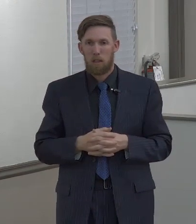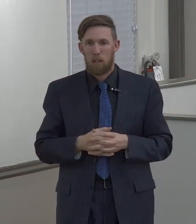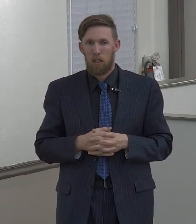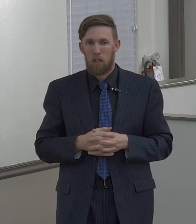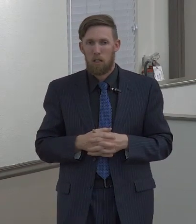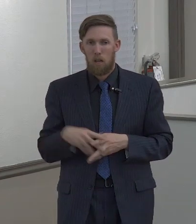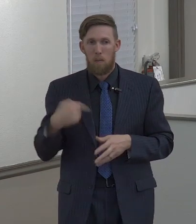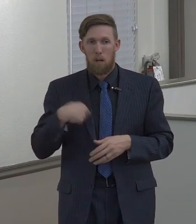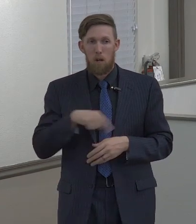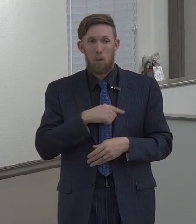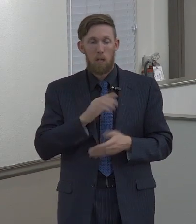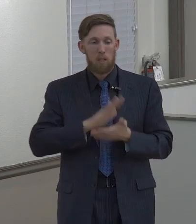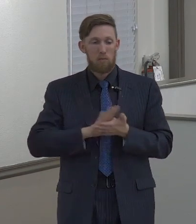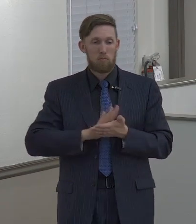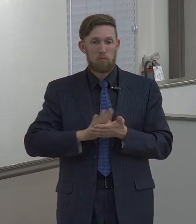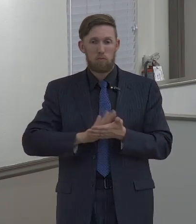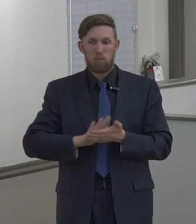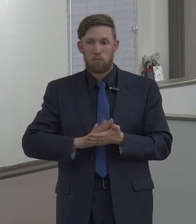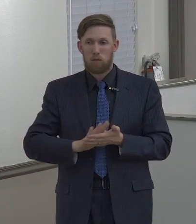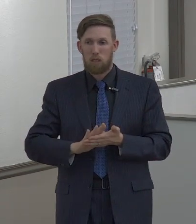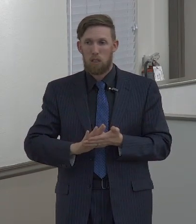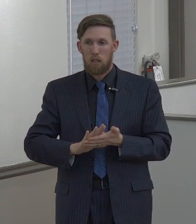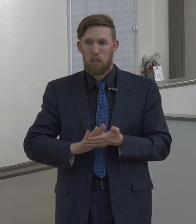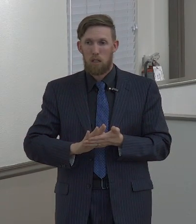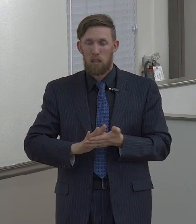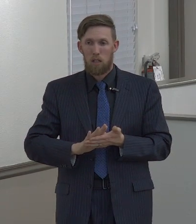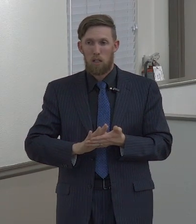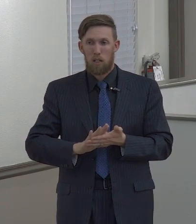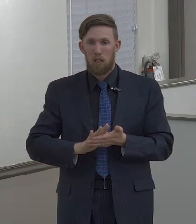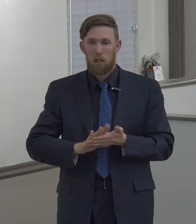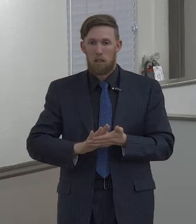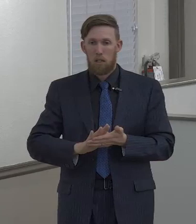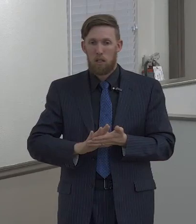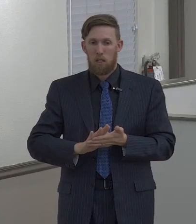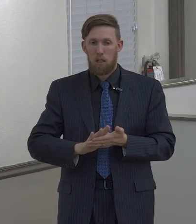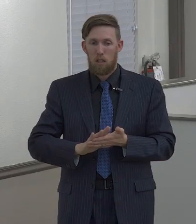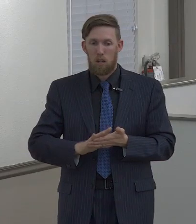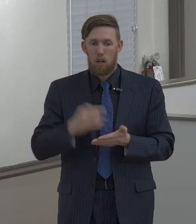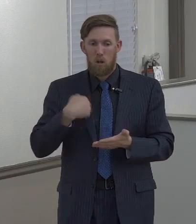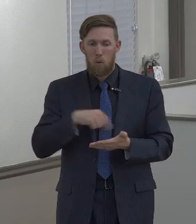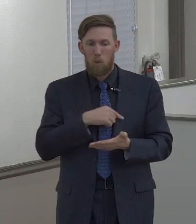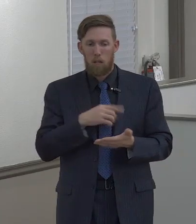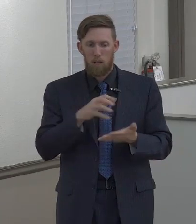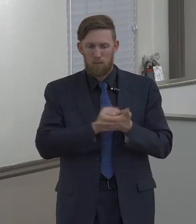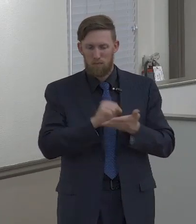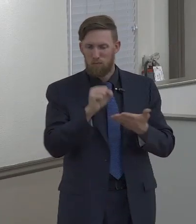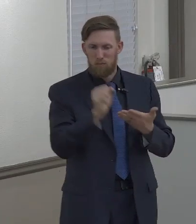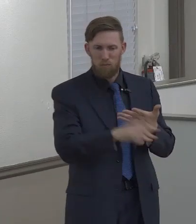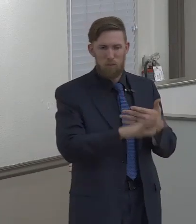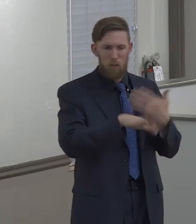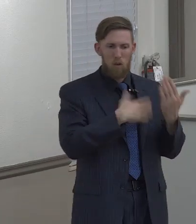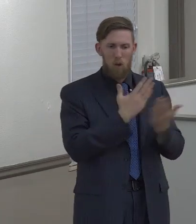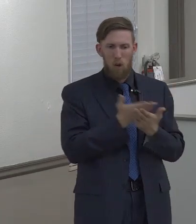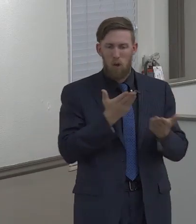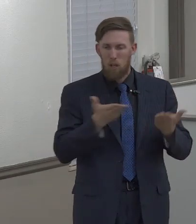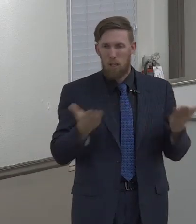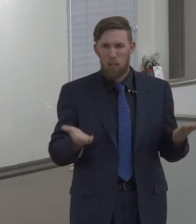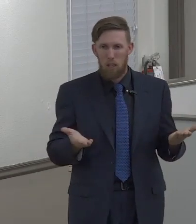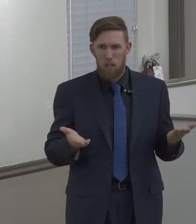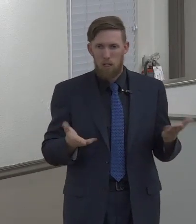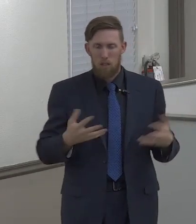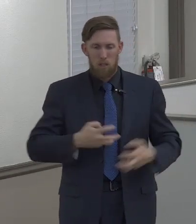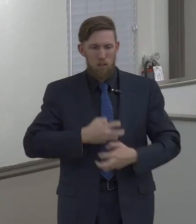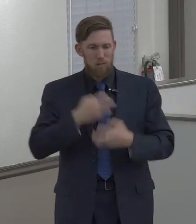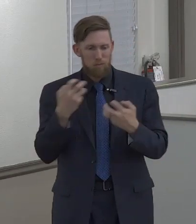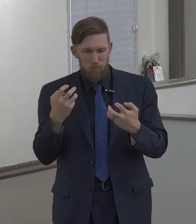But you know, friend, we clean up. We put off all those things, the fornication, the inordinate affection.